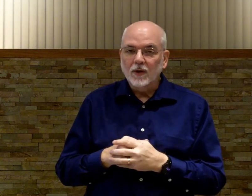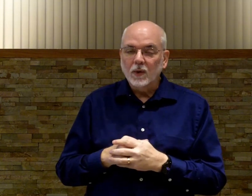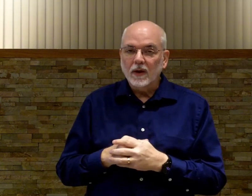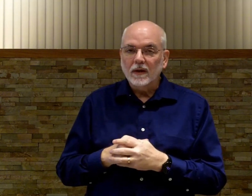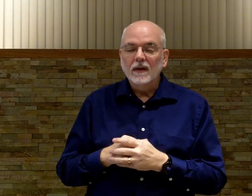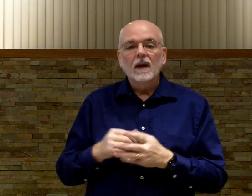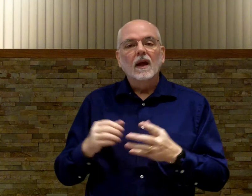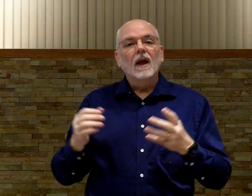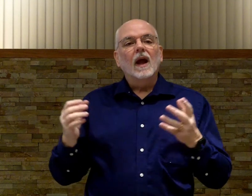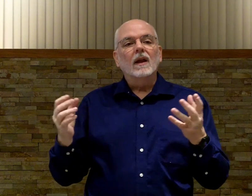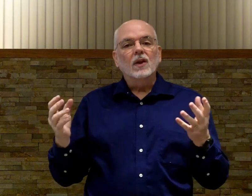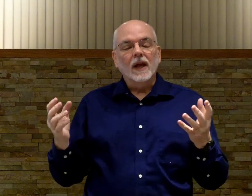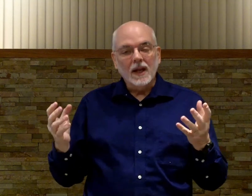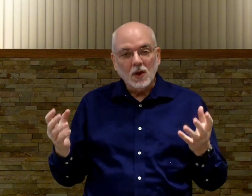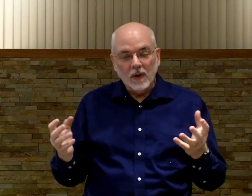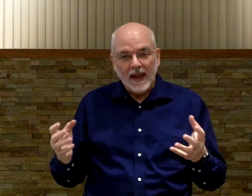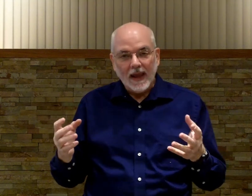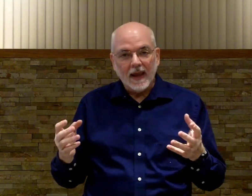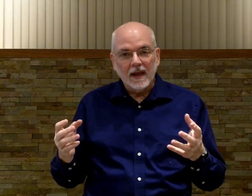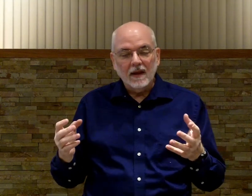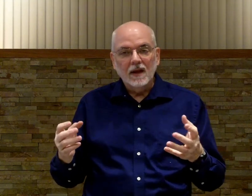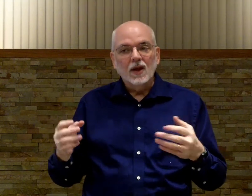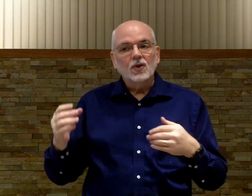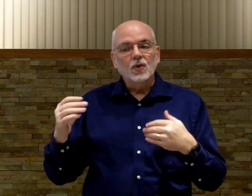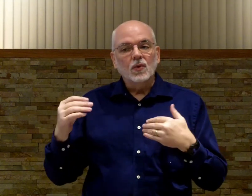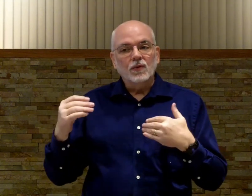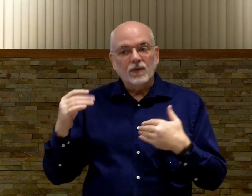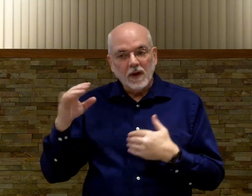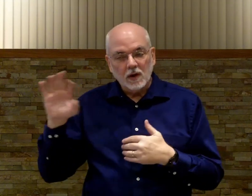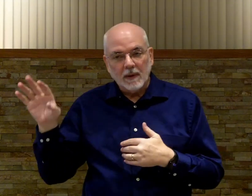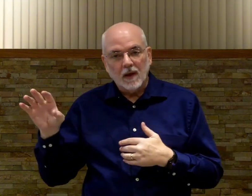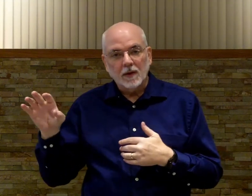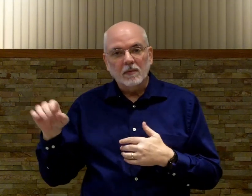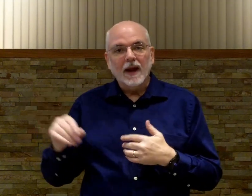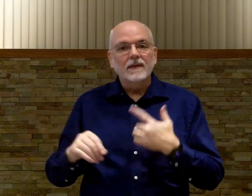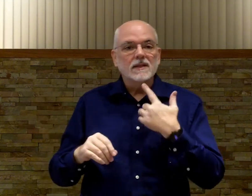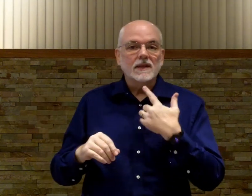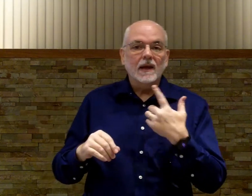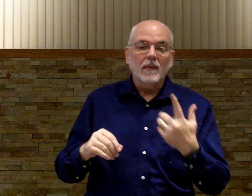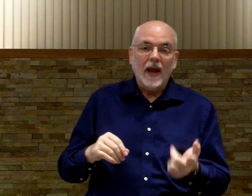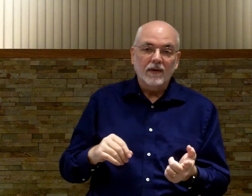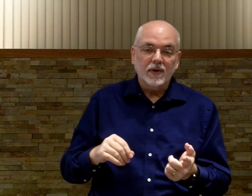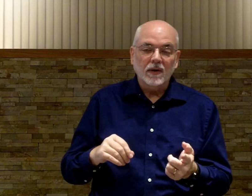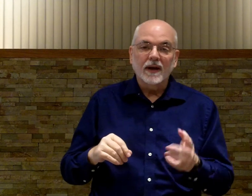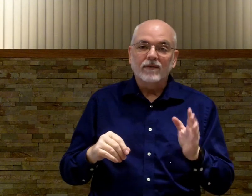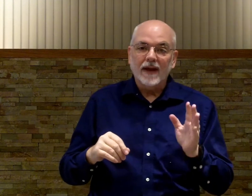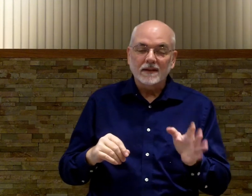of doing it. It is okay to fingerspell them and then say them after if that's